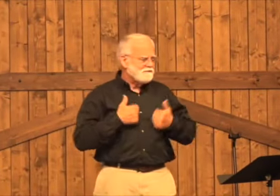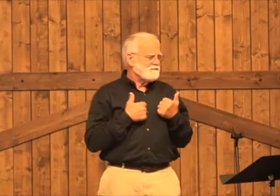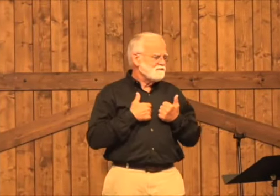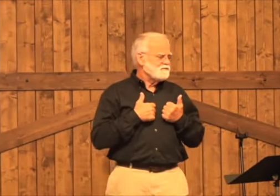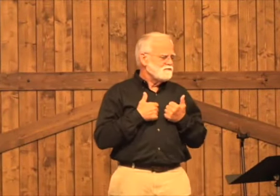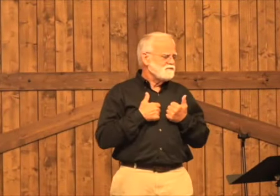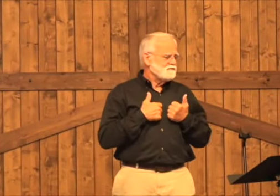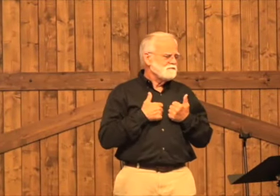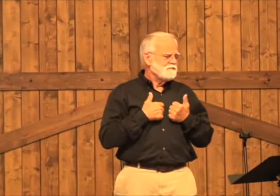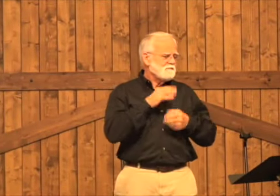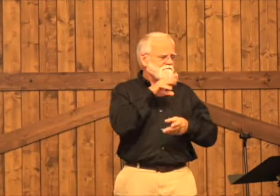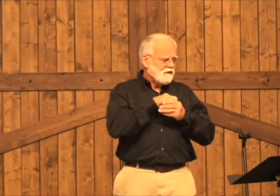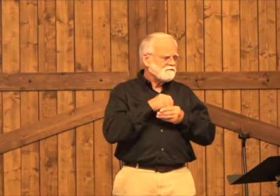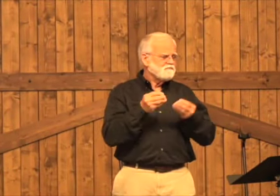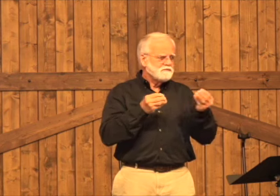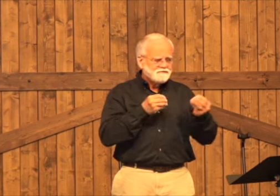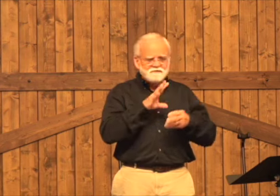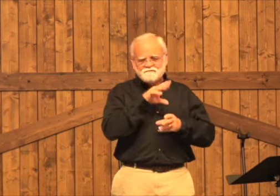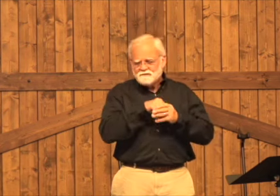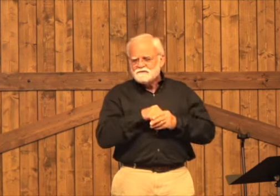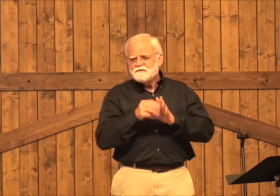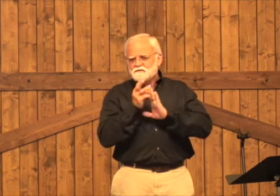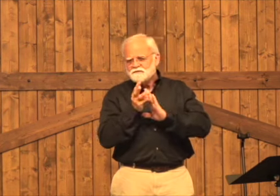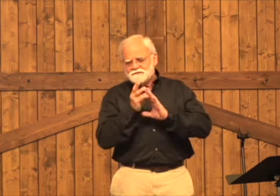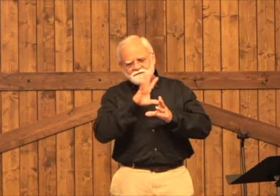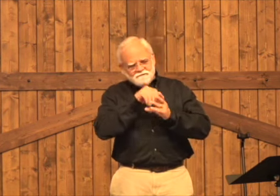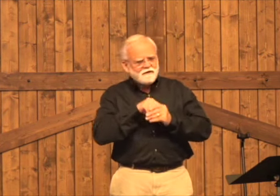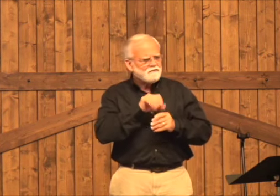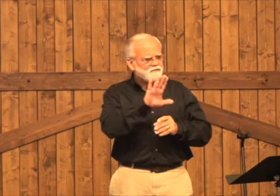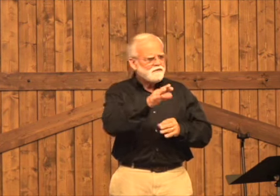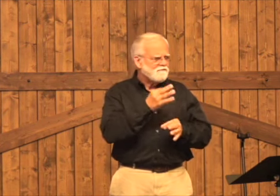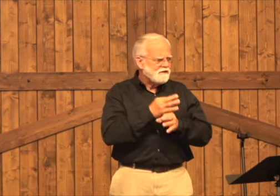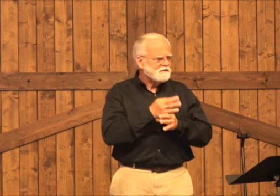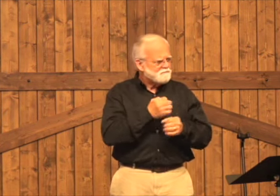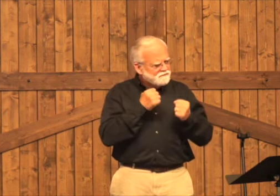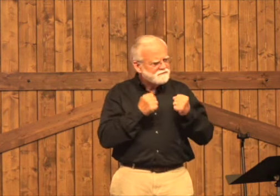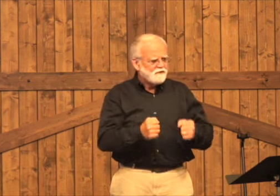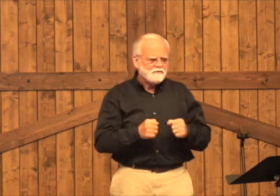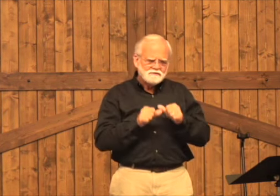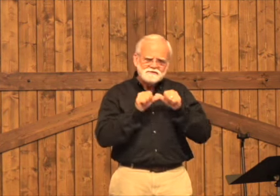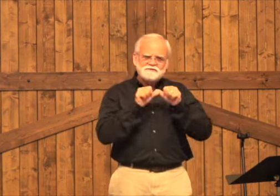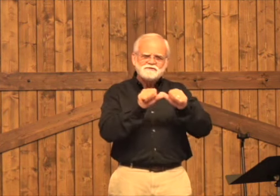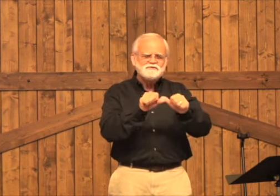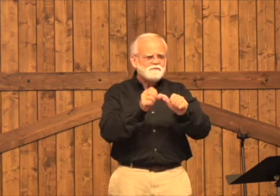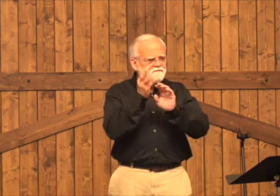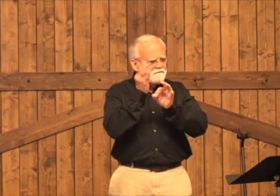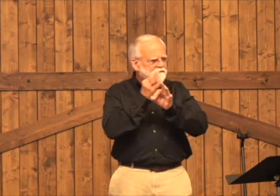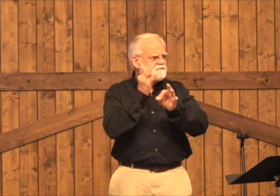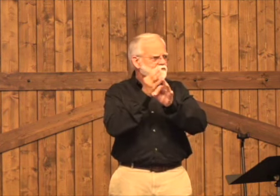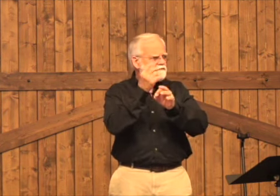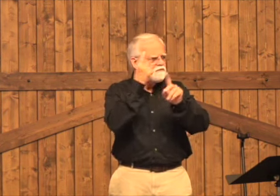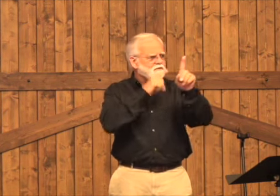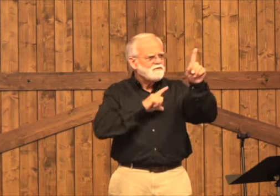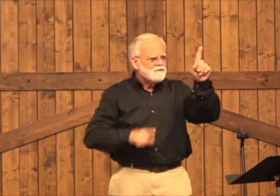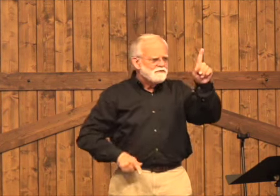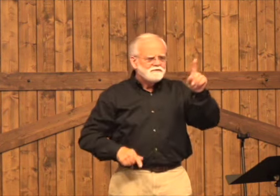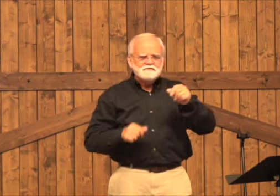I pray that God will continue to leave the house and be involved in the ministry of faith and continue to pray